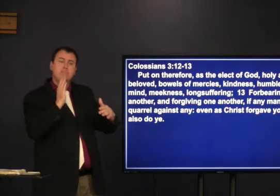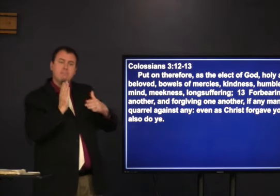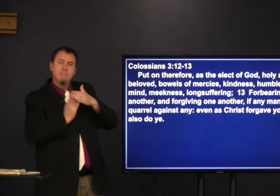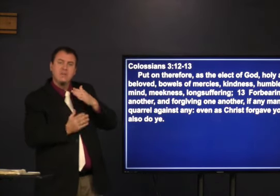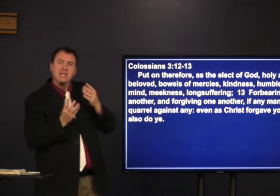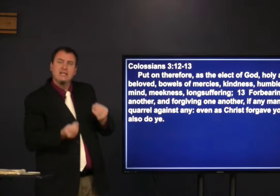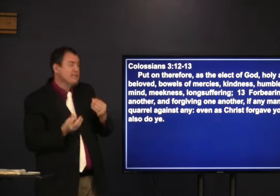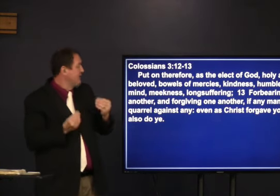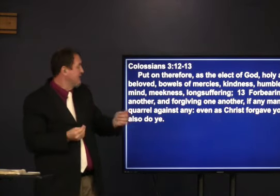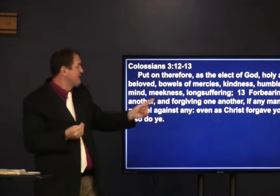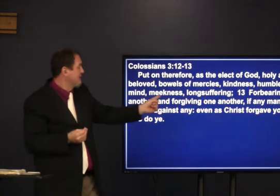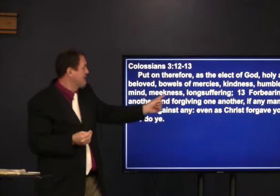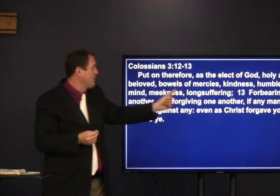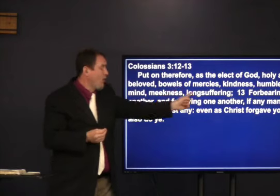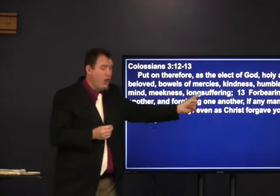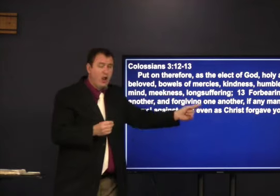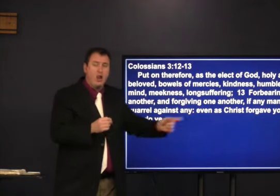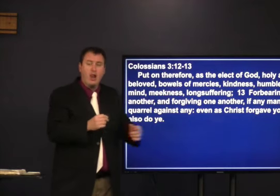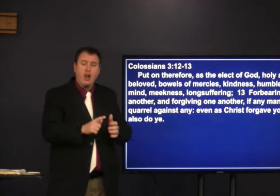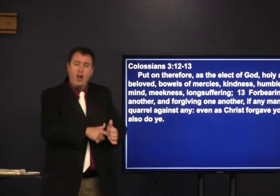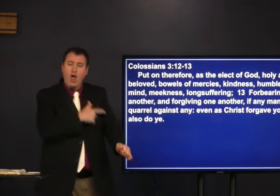Meanness. Long-suffering.